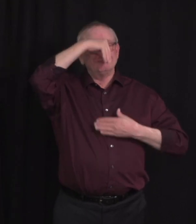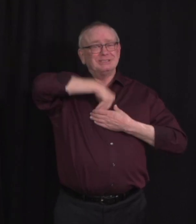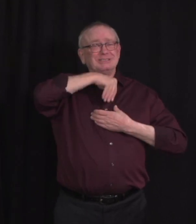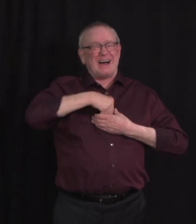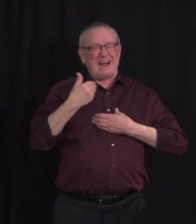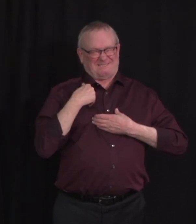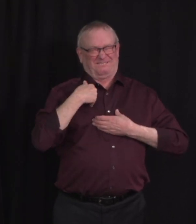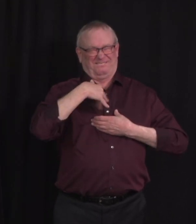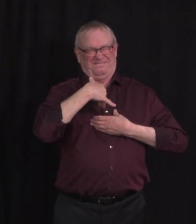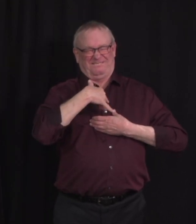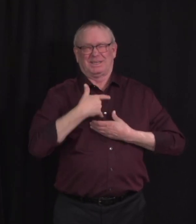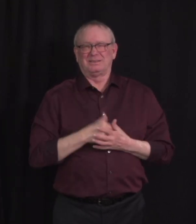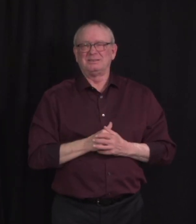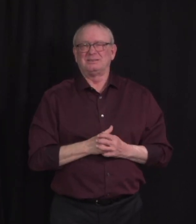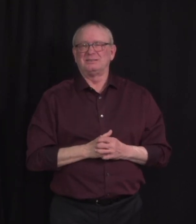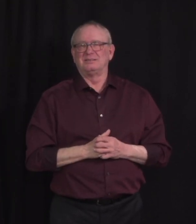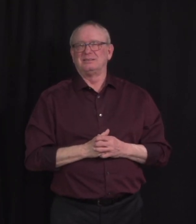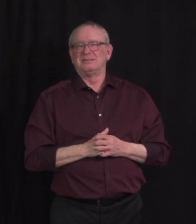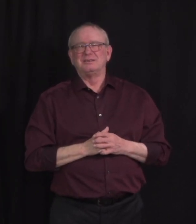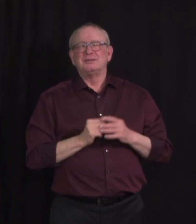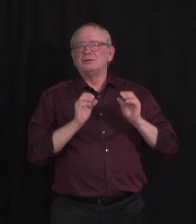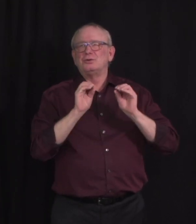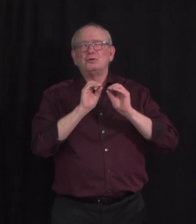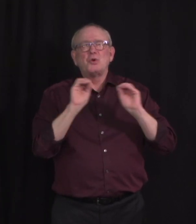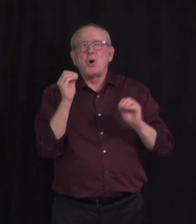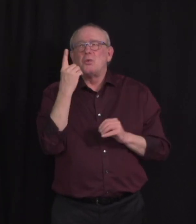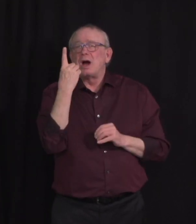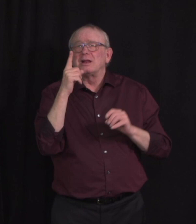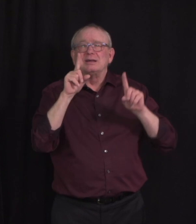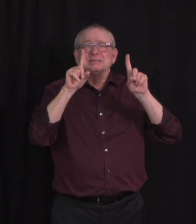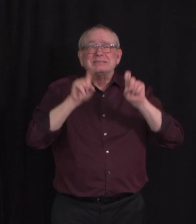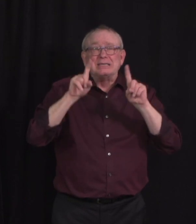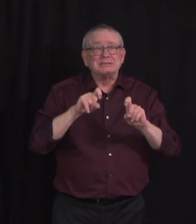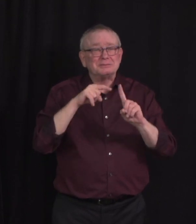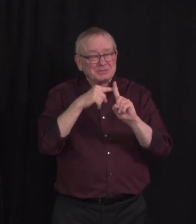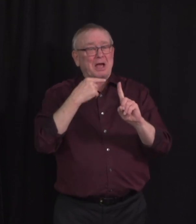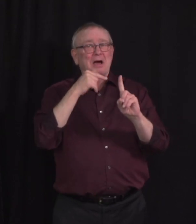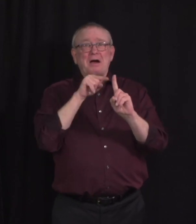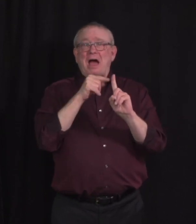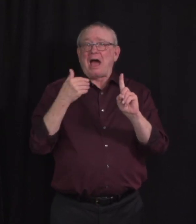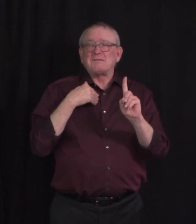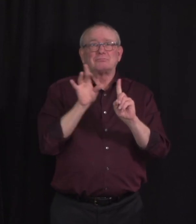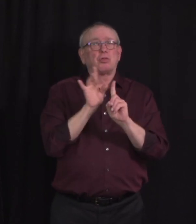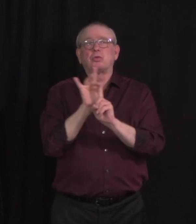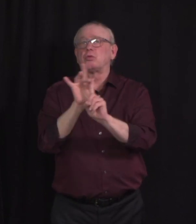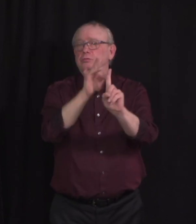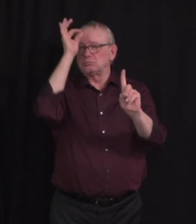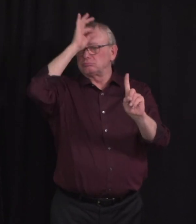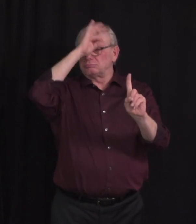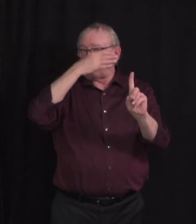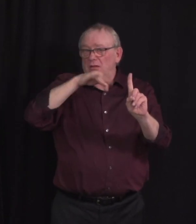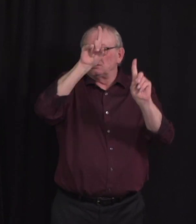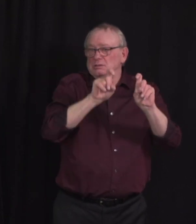place before it was even known that Person A had COVID-19. This example is not meant to shame or blame.